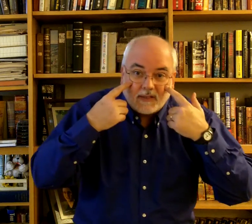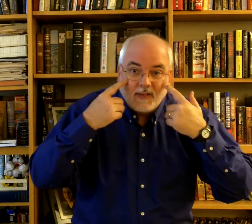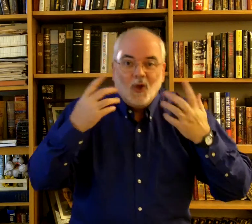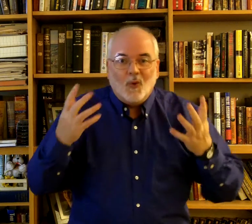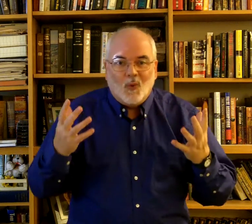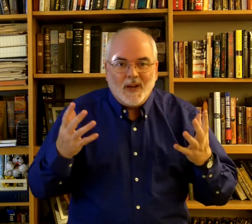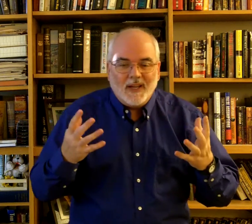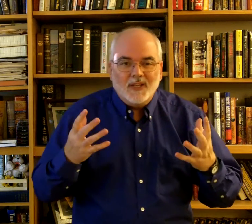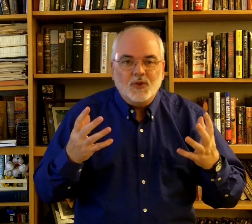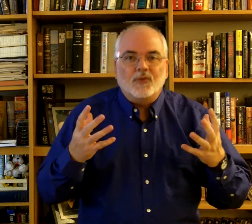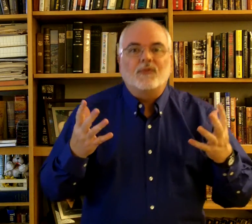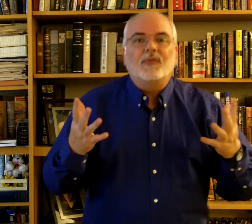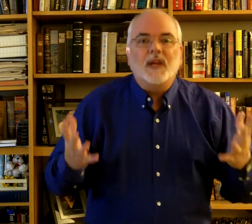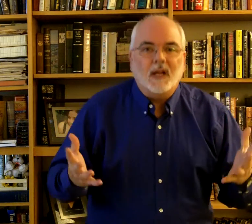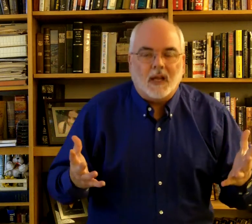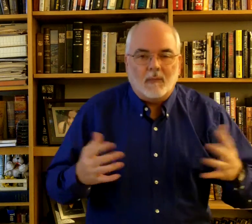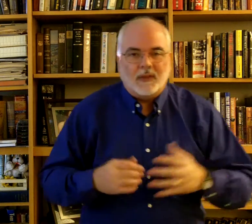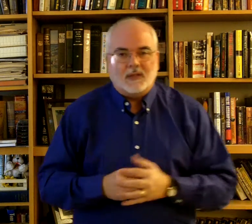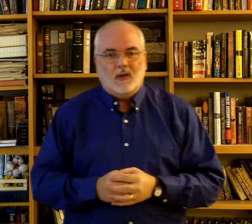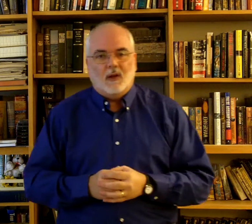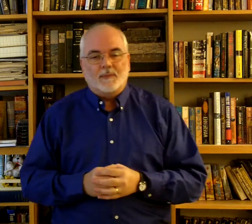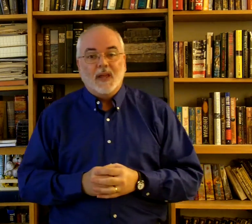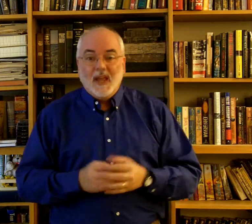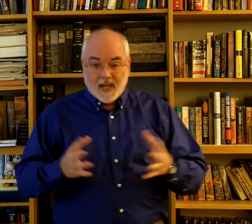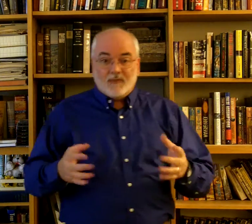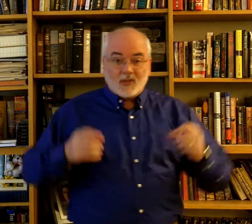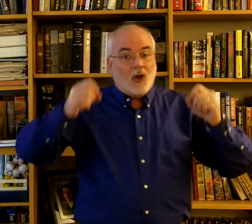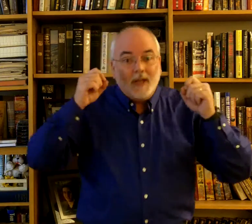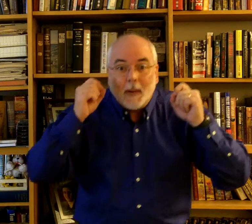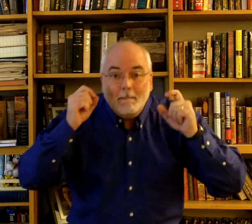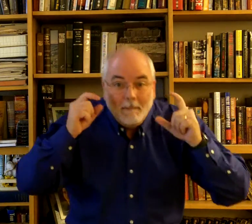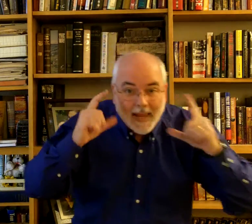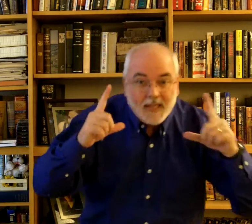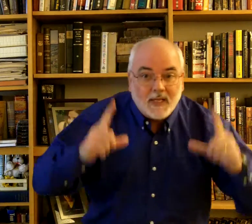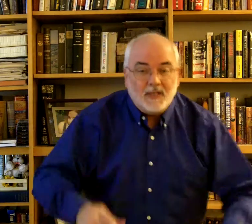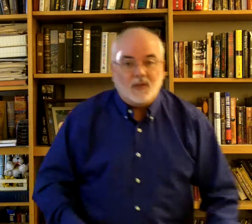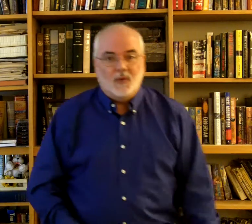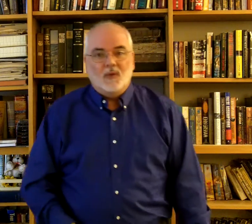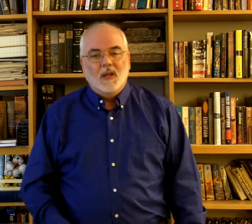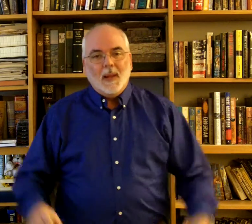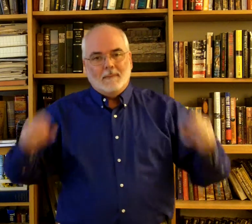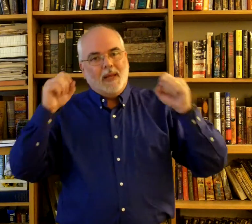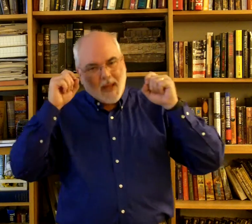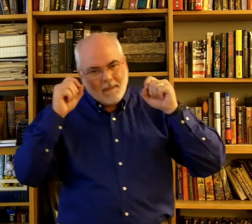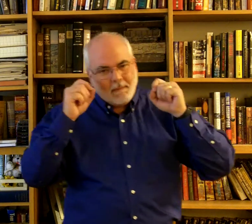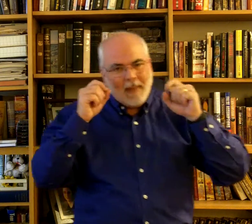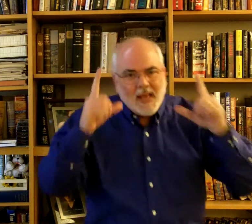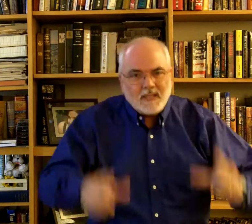what it is you're feeling about the song. If the song is amazing to you, be amazing.